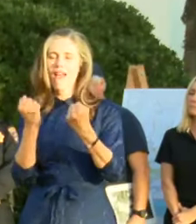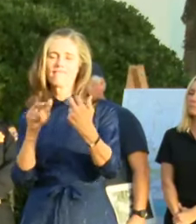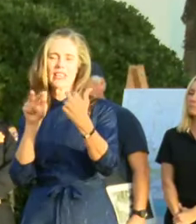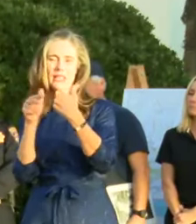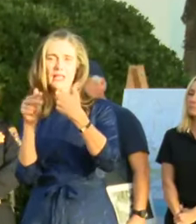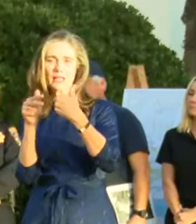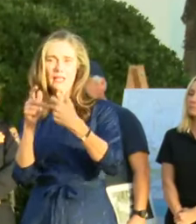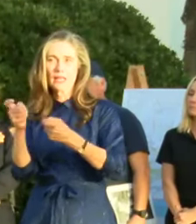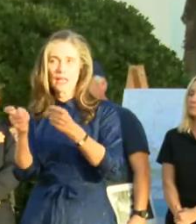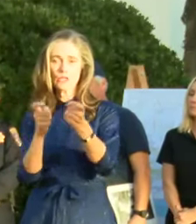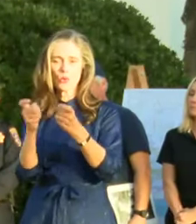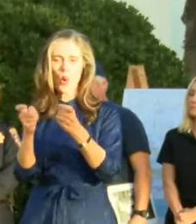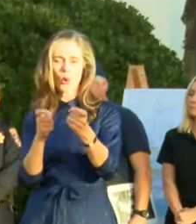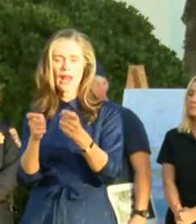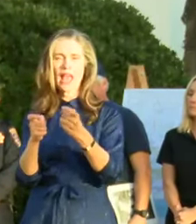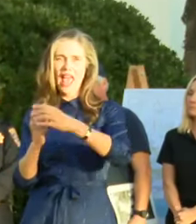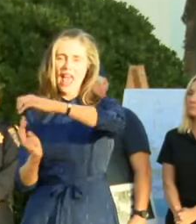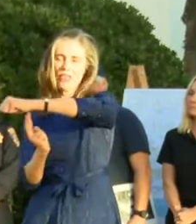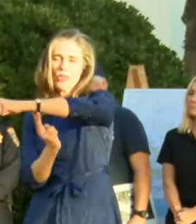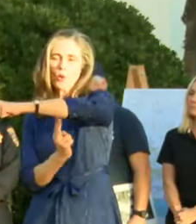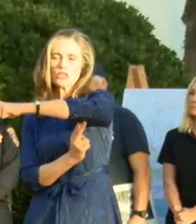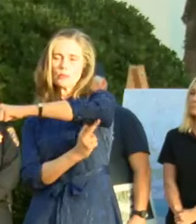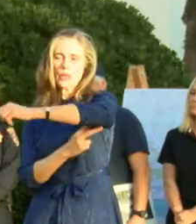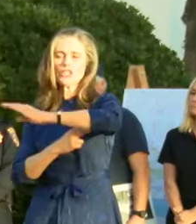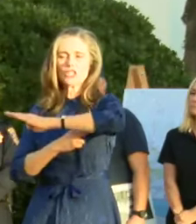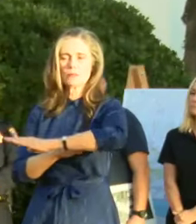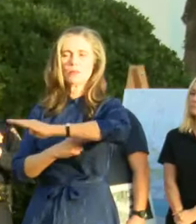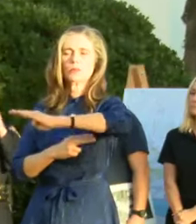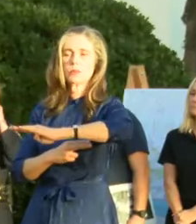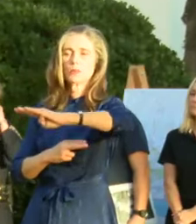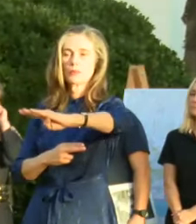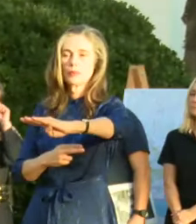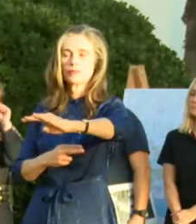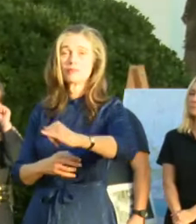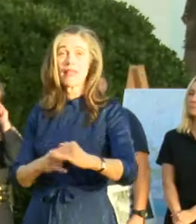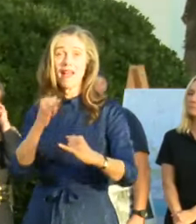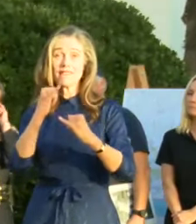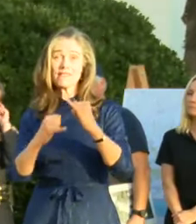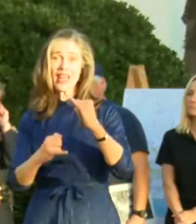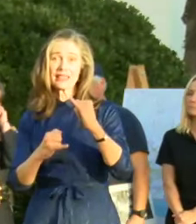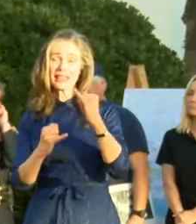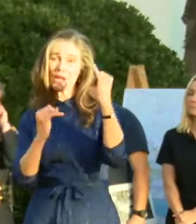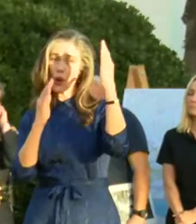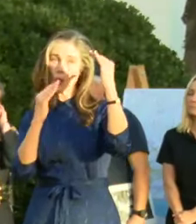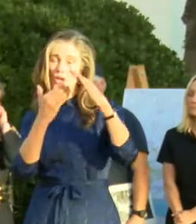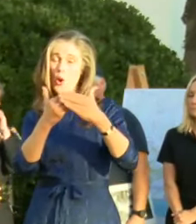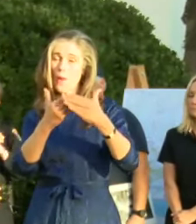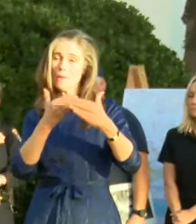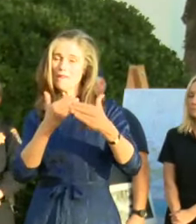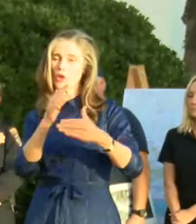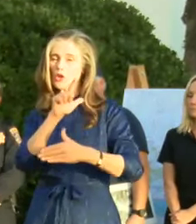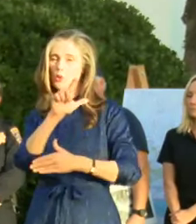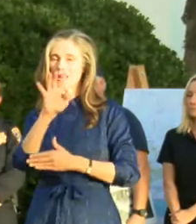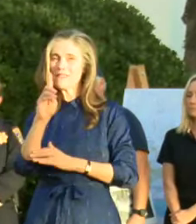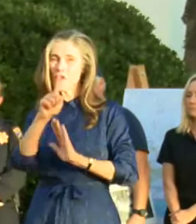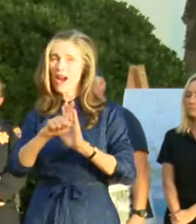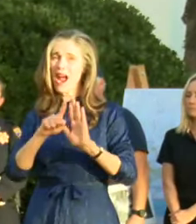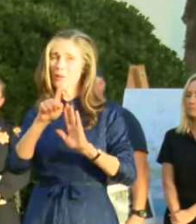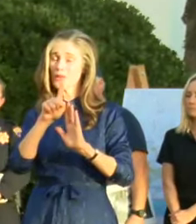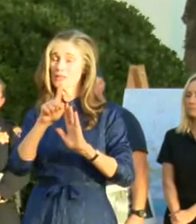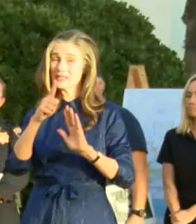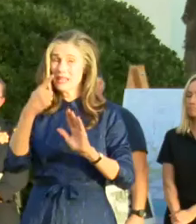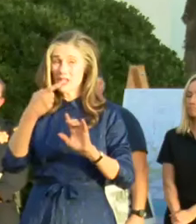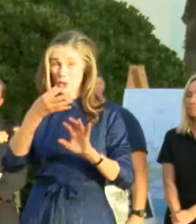And finally, we hope within the next 24 hours to have some guidance on a schedule